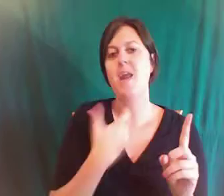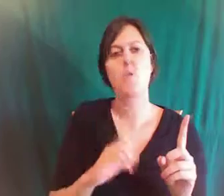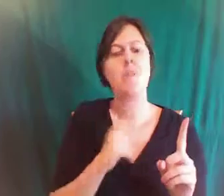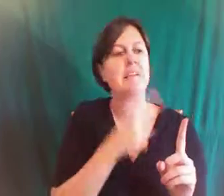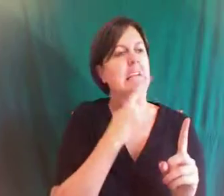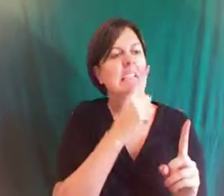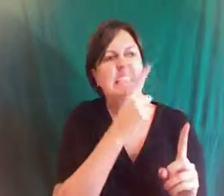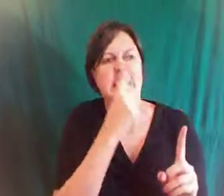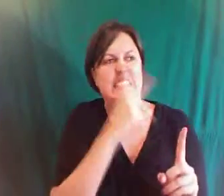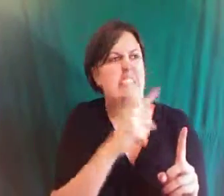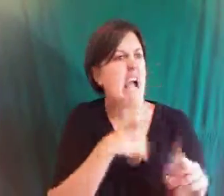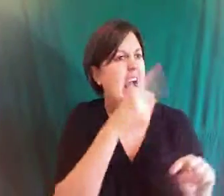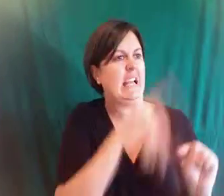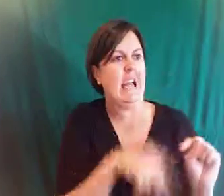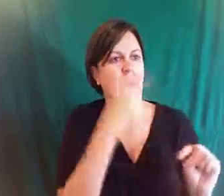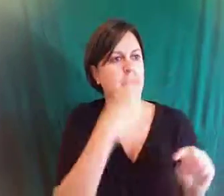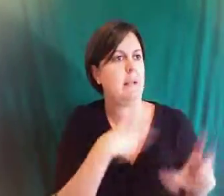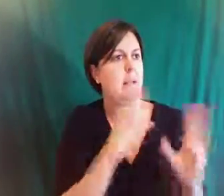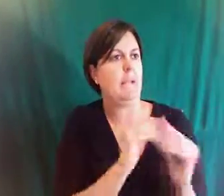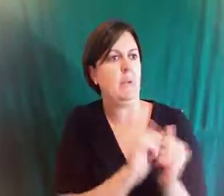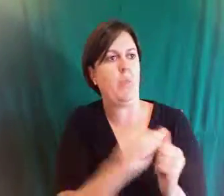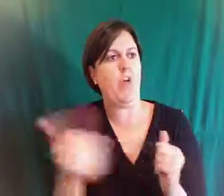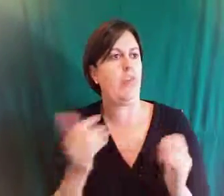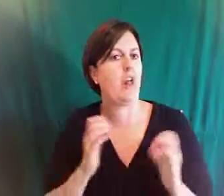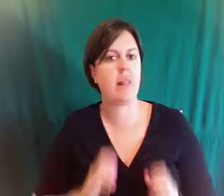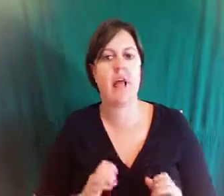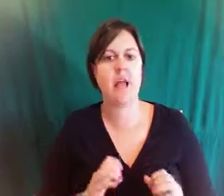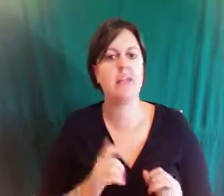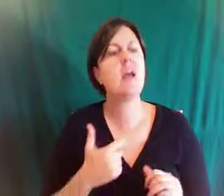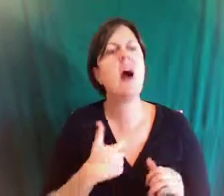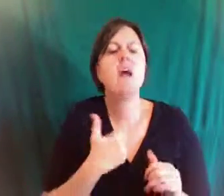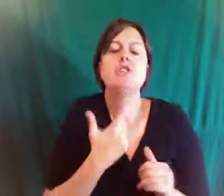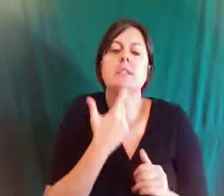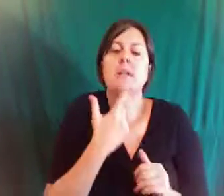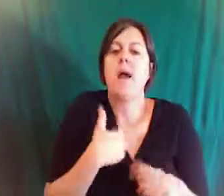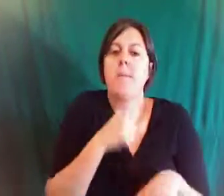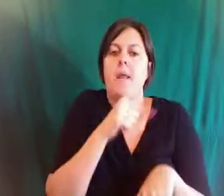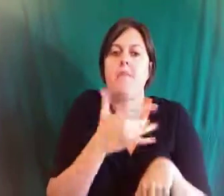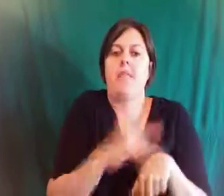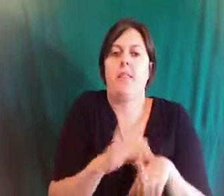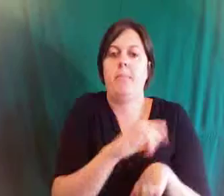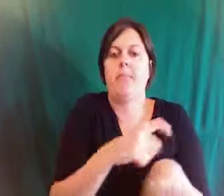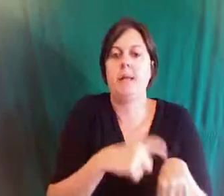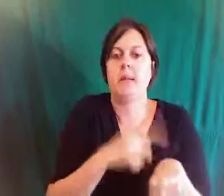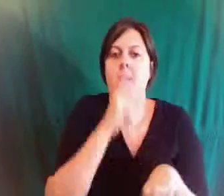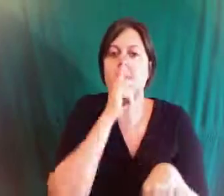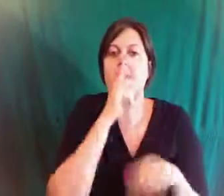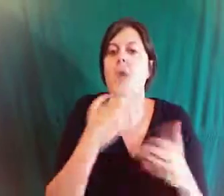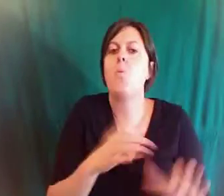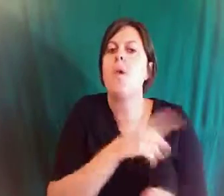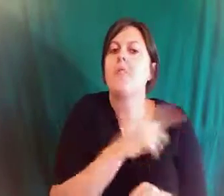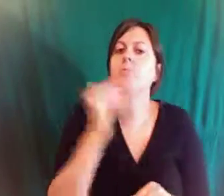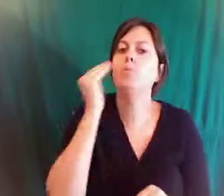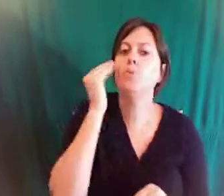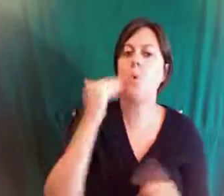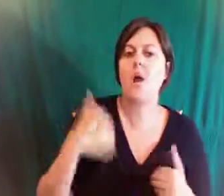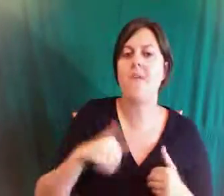do that because i'm meeting with another client i simply say i'm not available at that time because and again this may be a little bit of a